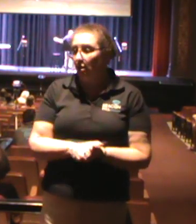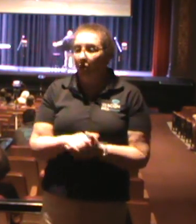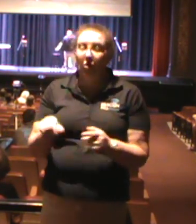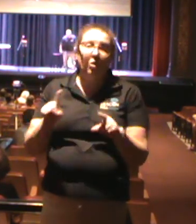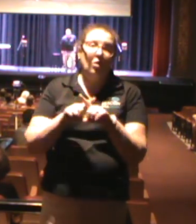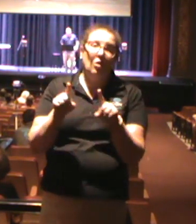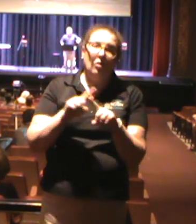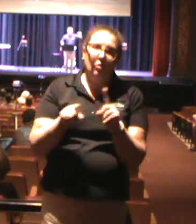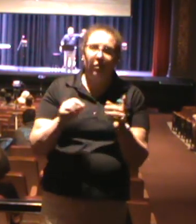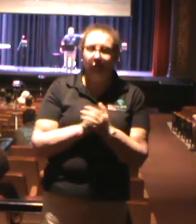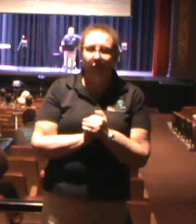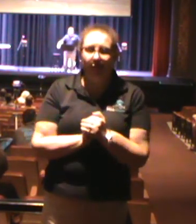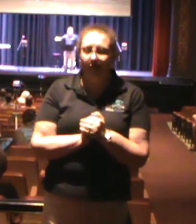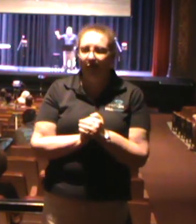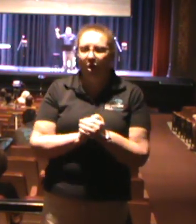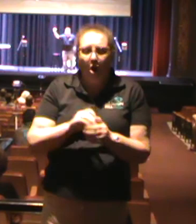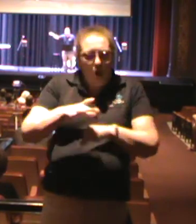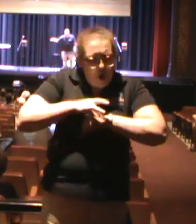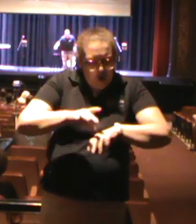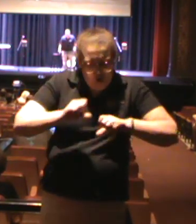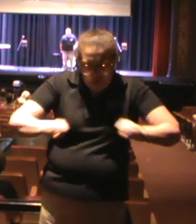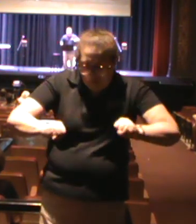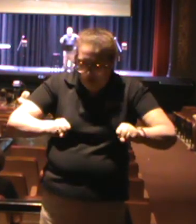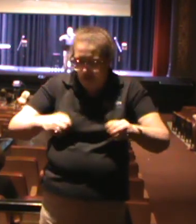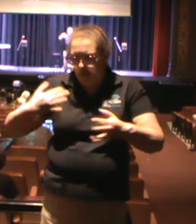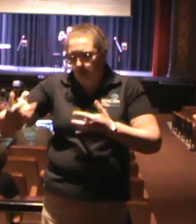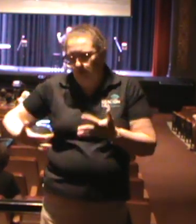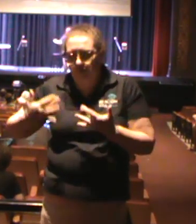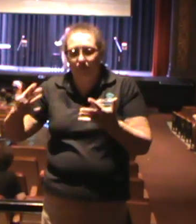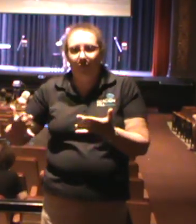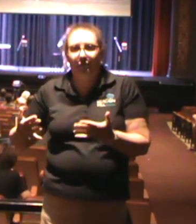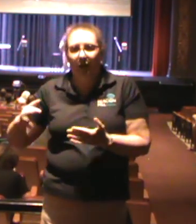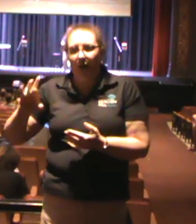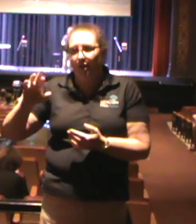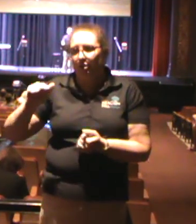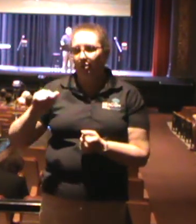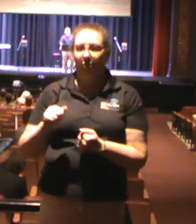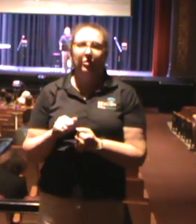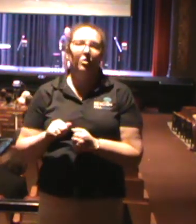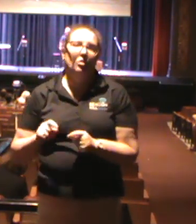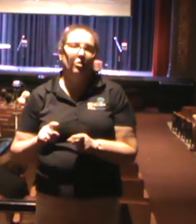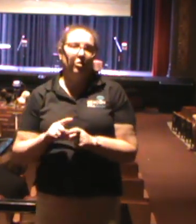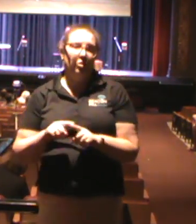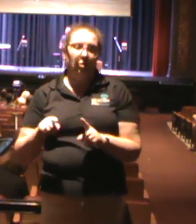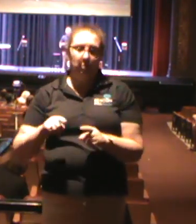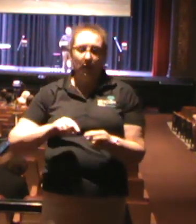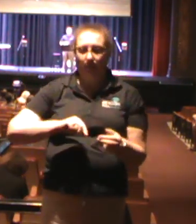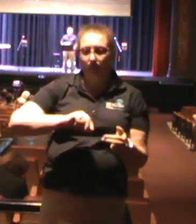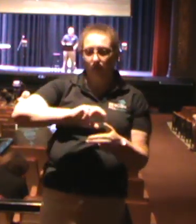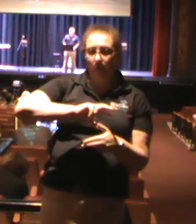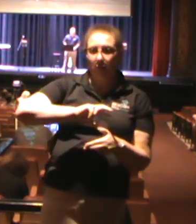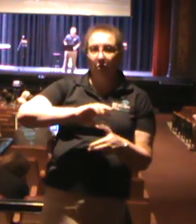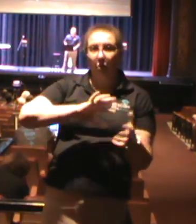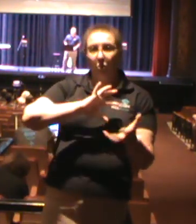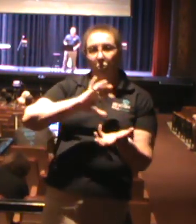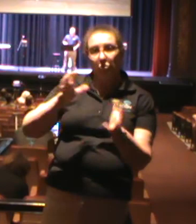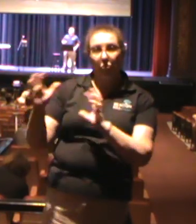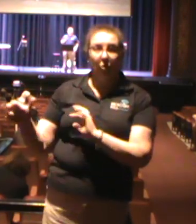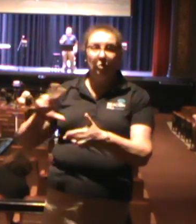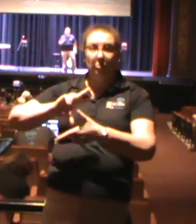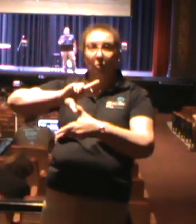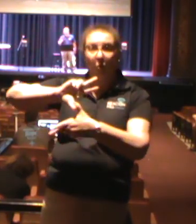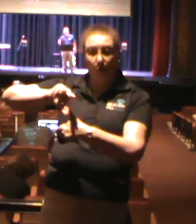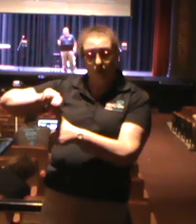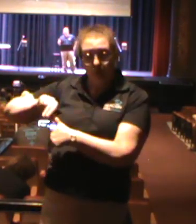or enchiladas, or earthquakes, or fire ants, I'm not talking about dust storms, I'm not talking about hurricanes, which, by the way,